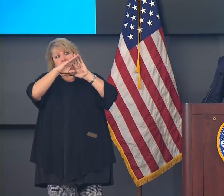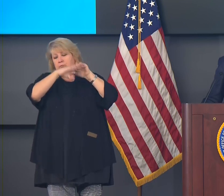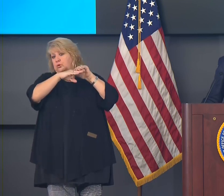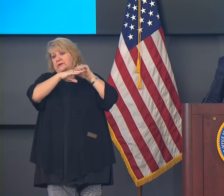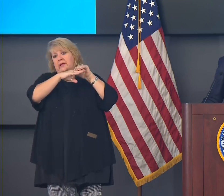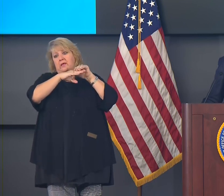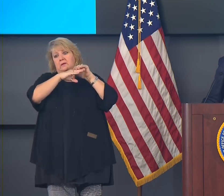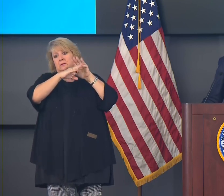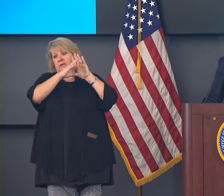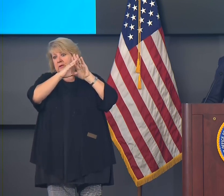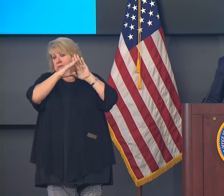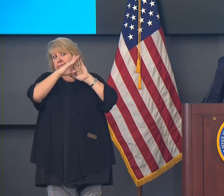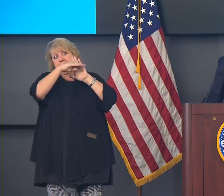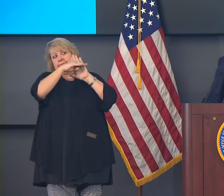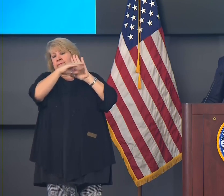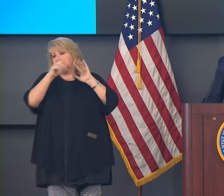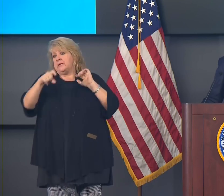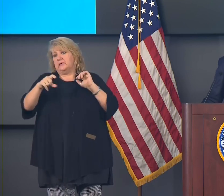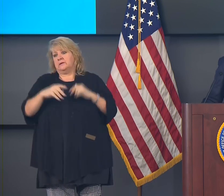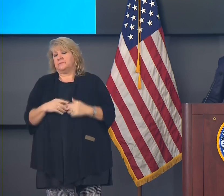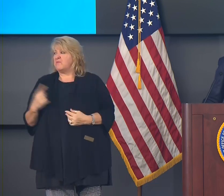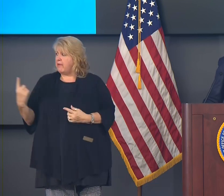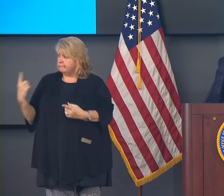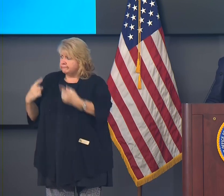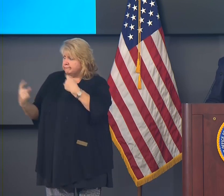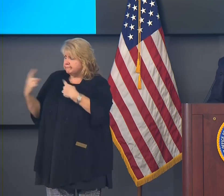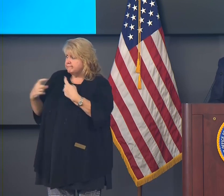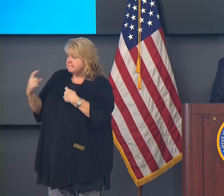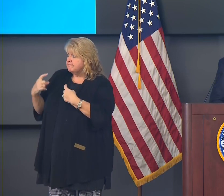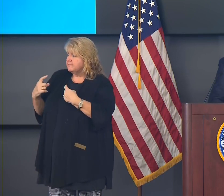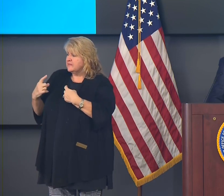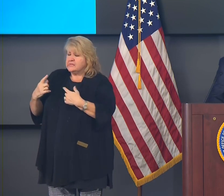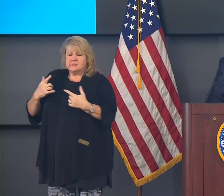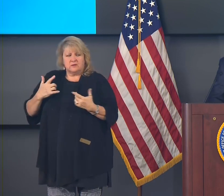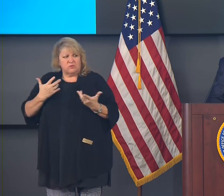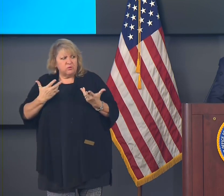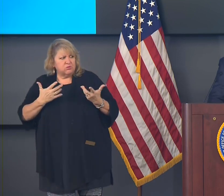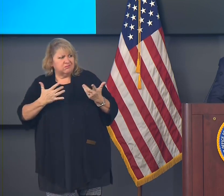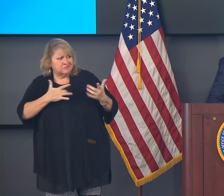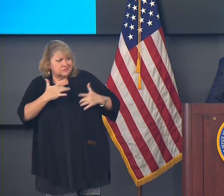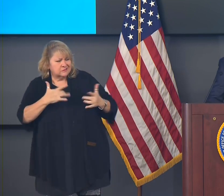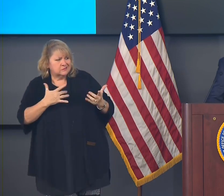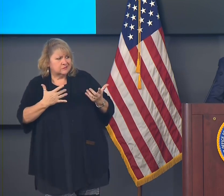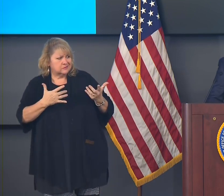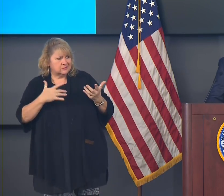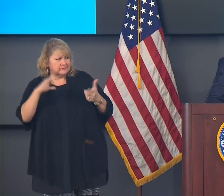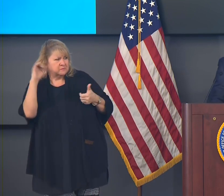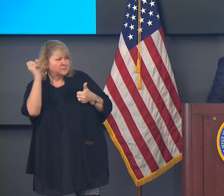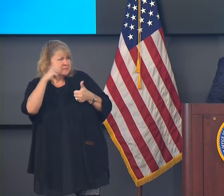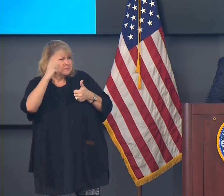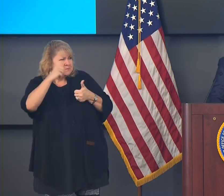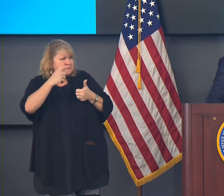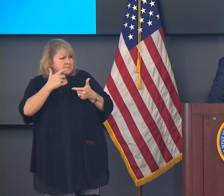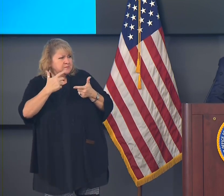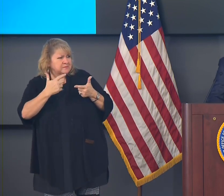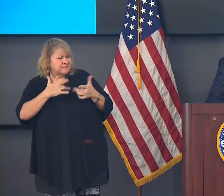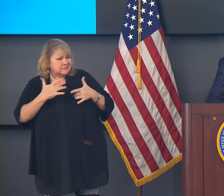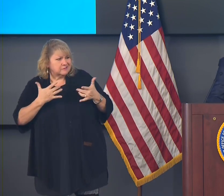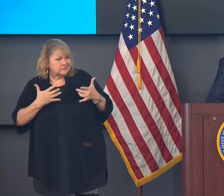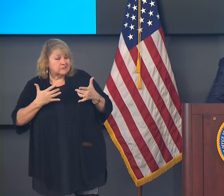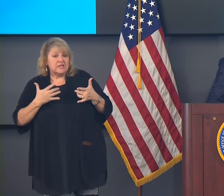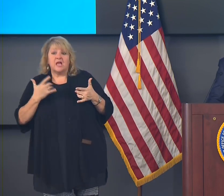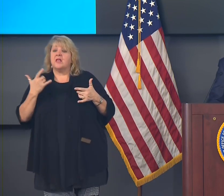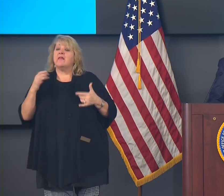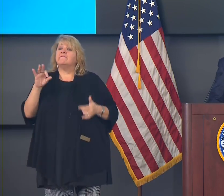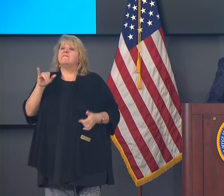They asked some questions, expressed concerns to make sure that, for example, whether